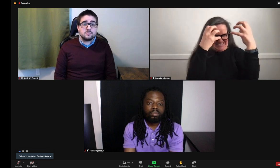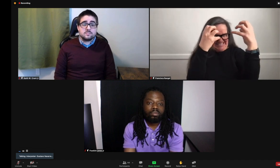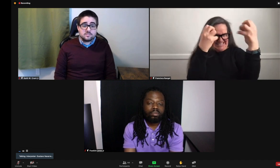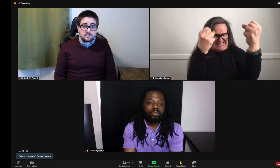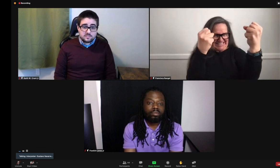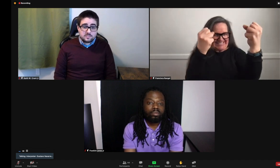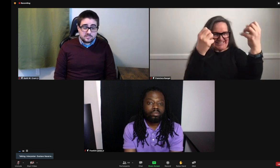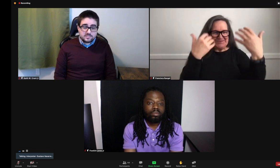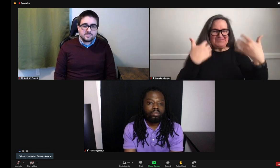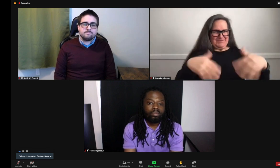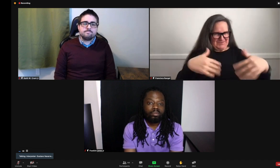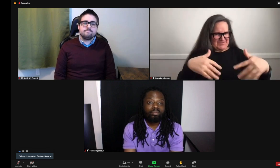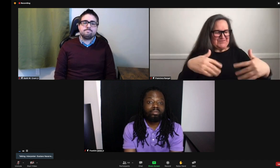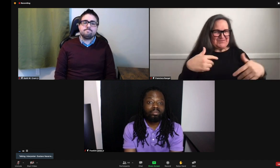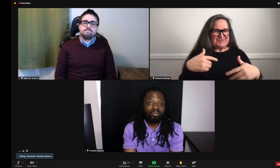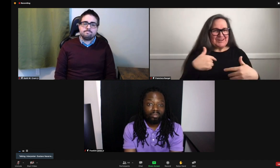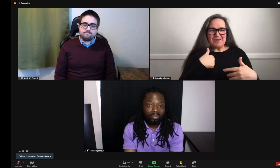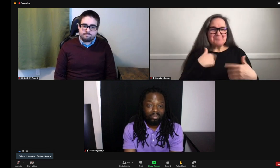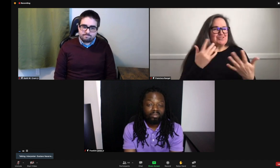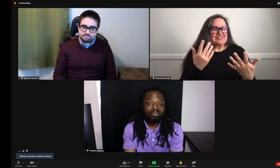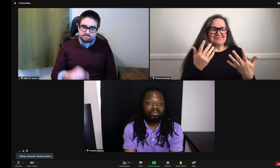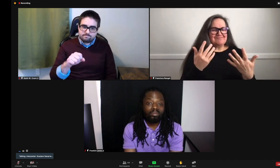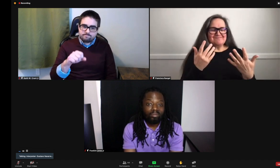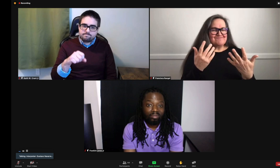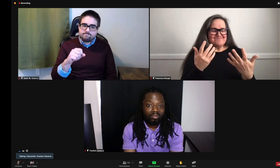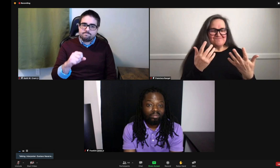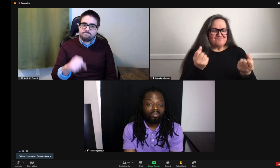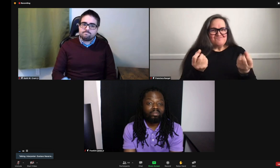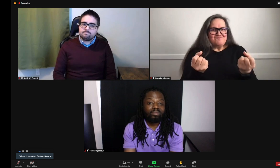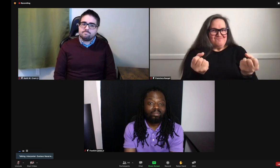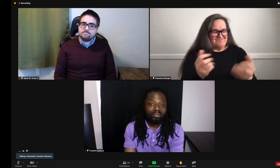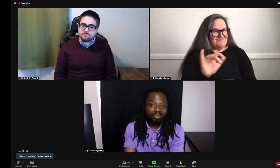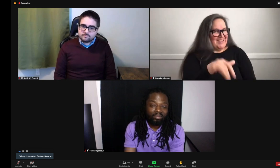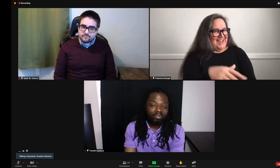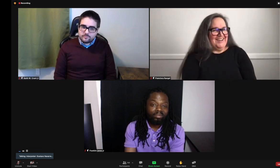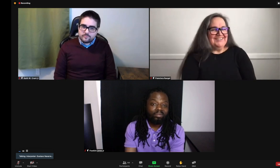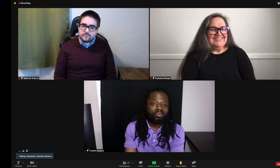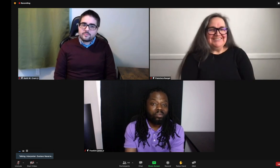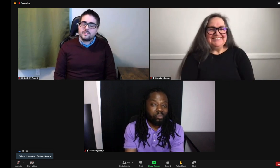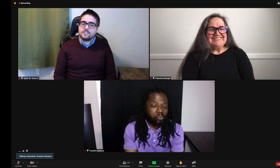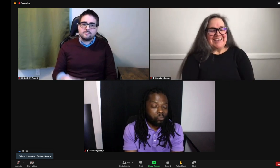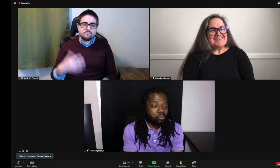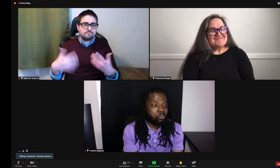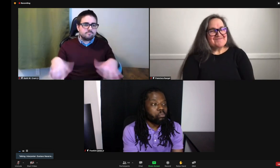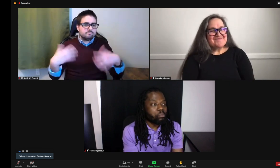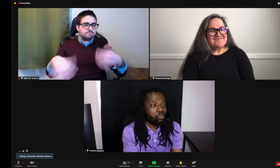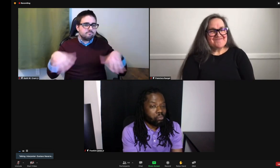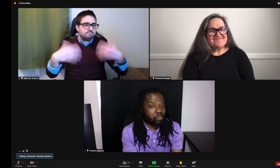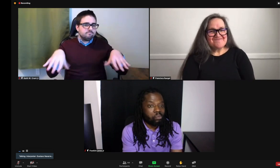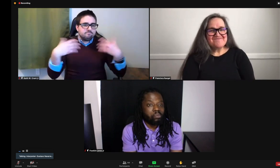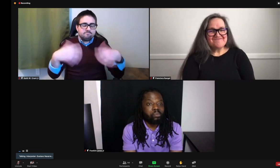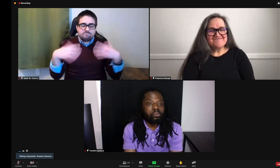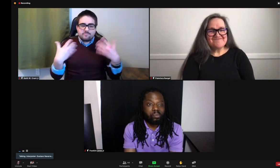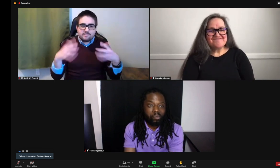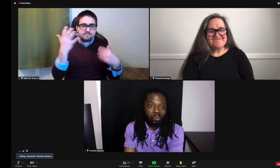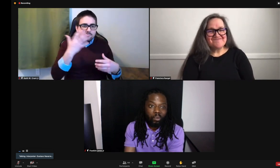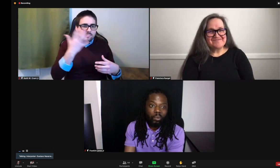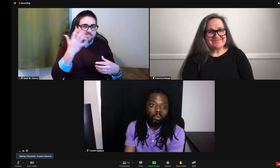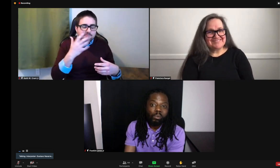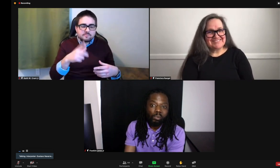we had to go virtually and have all of our lines memorized, it was just a great experience. Wow.